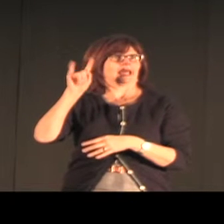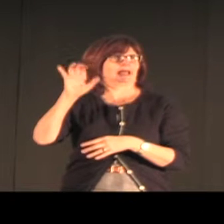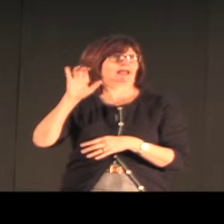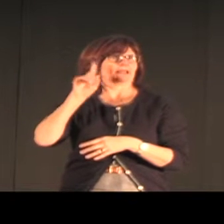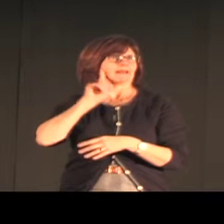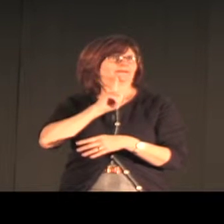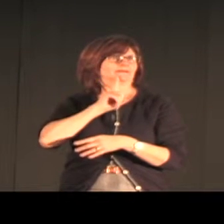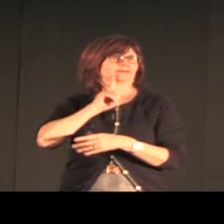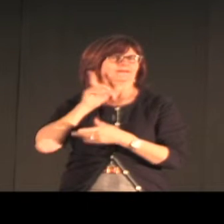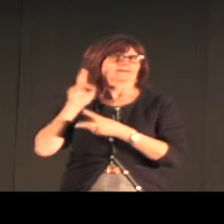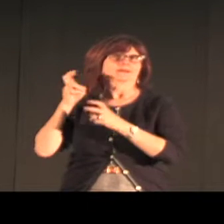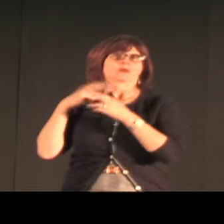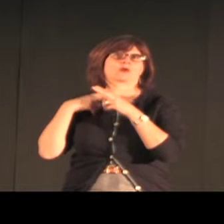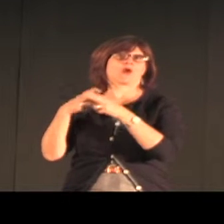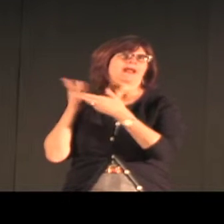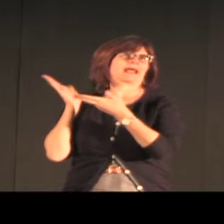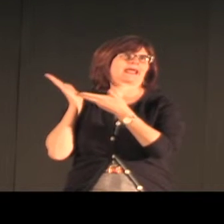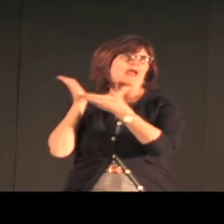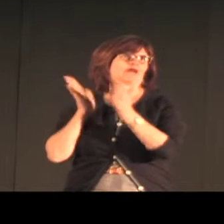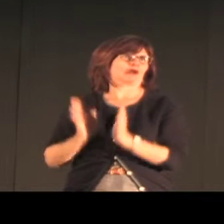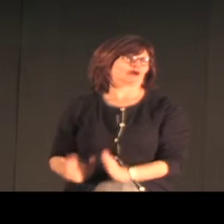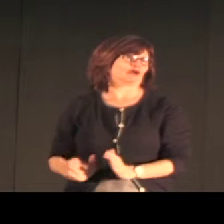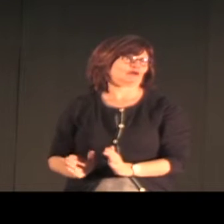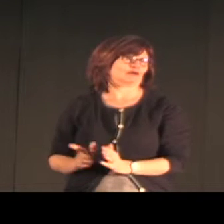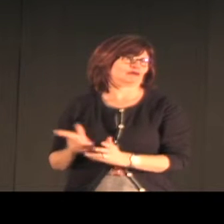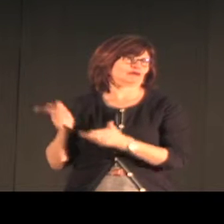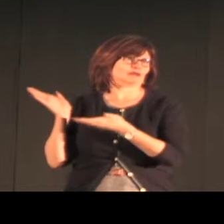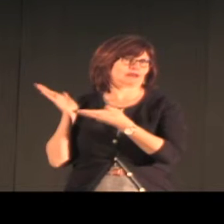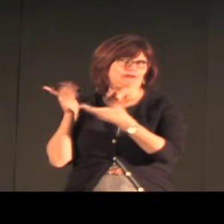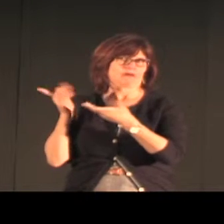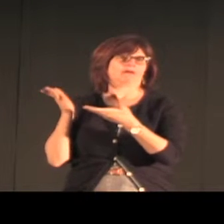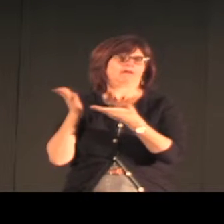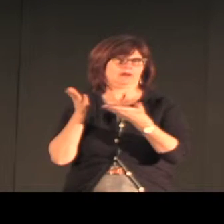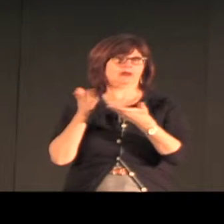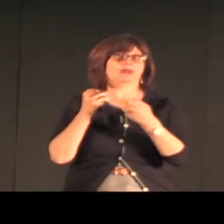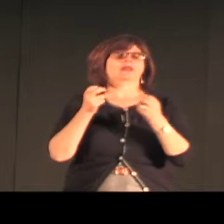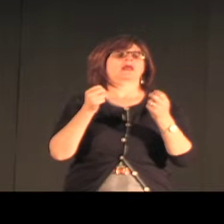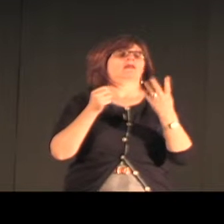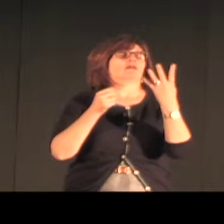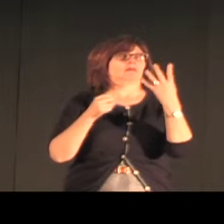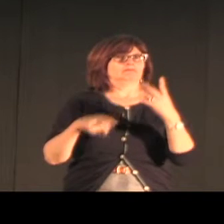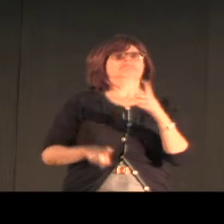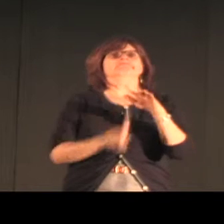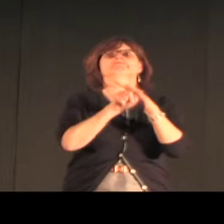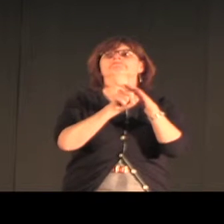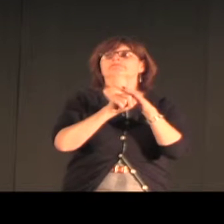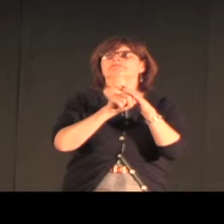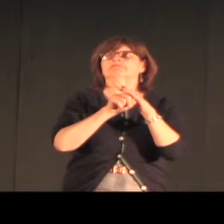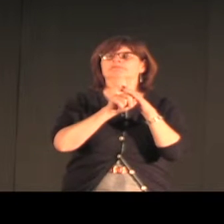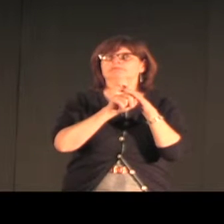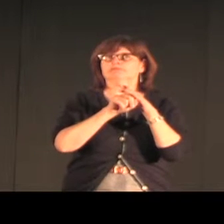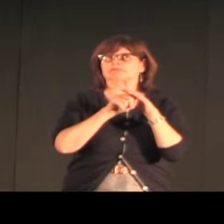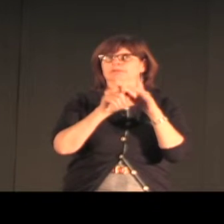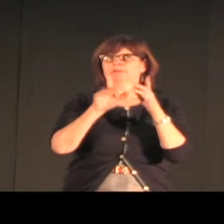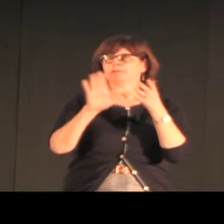So that the initial settler was a carrier and was a carrier of genetic deafness, which appeared.